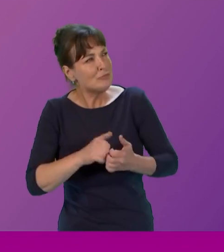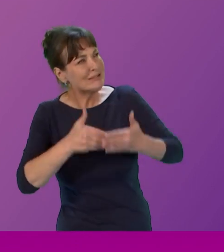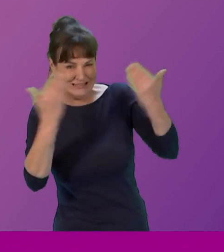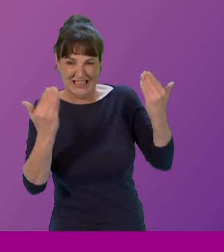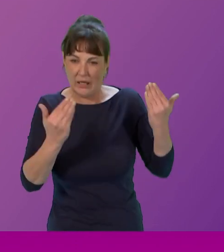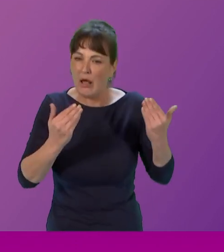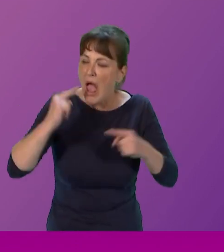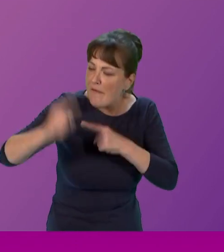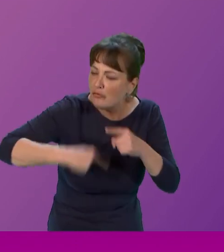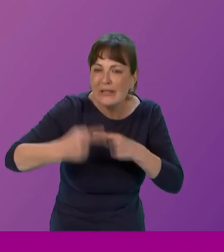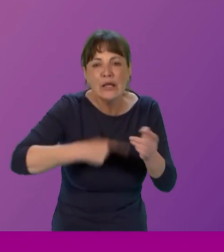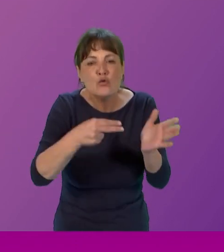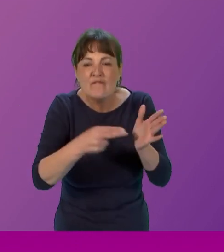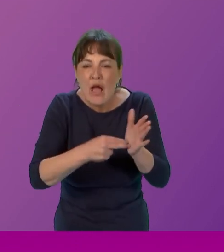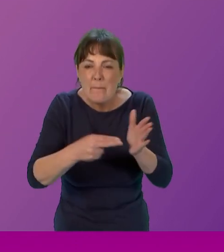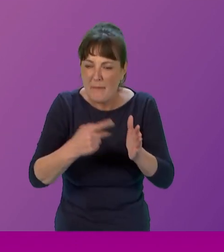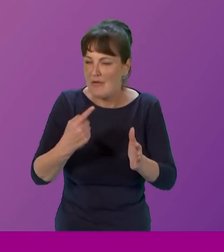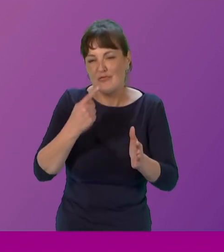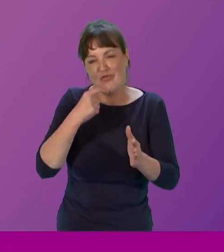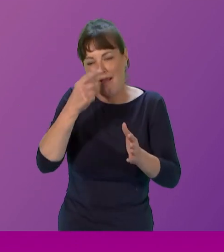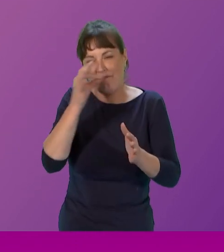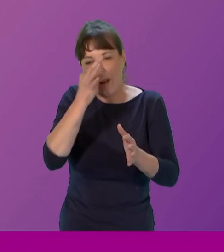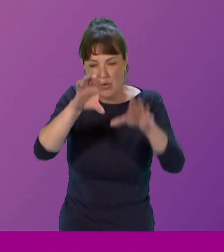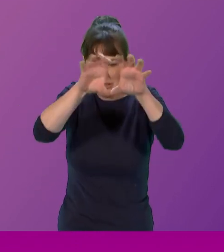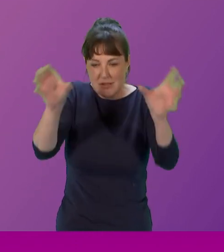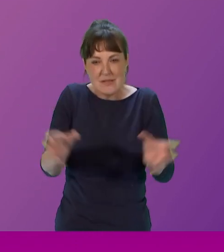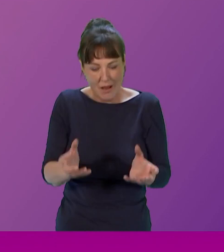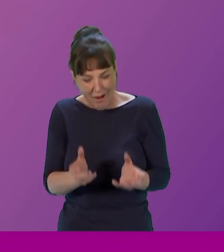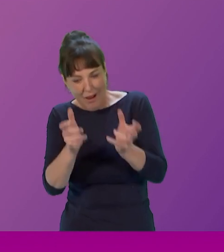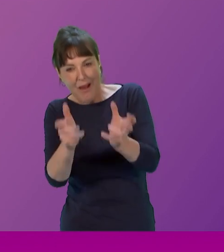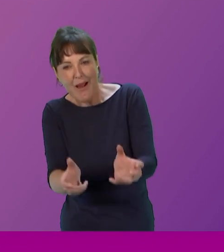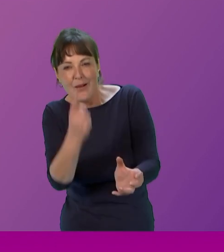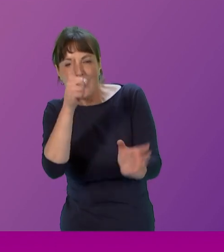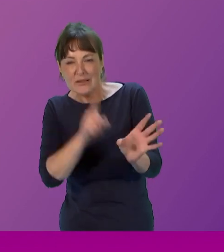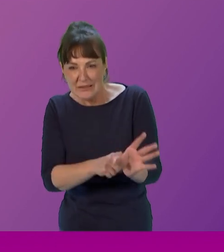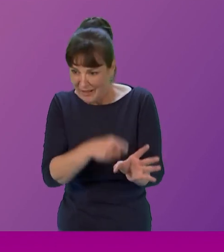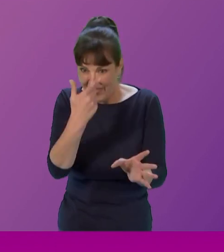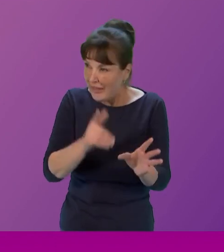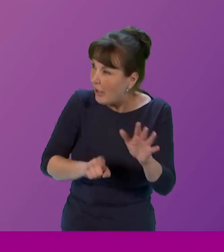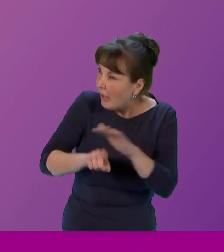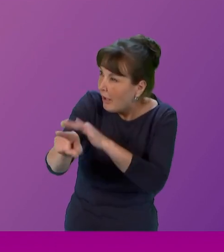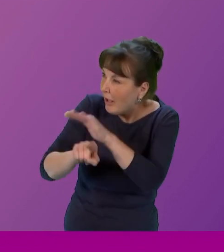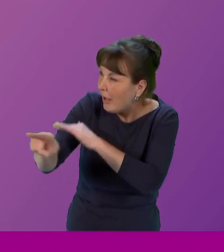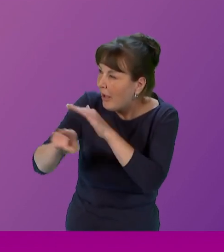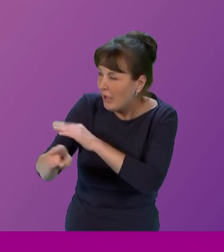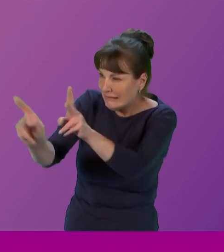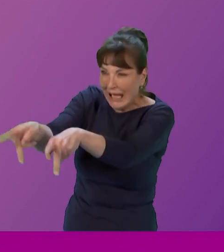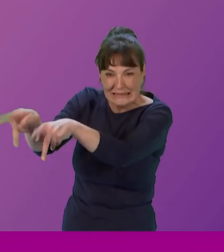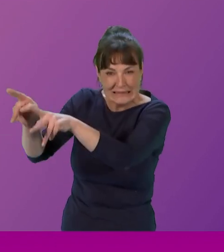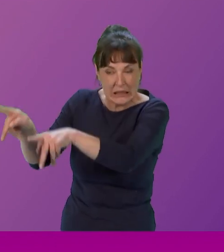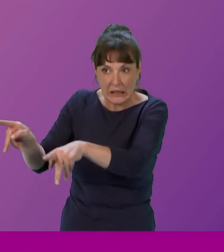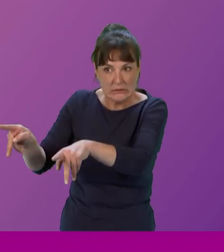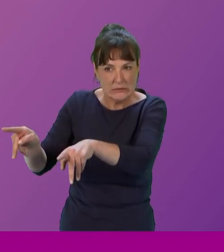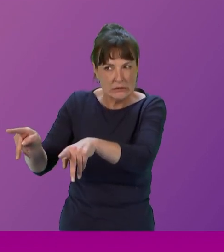men who perished far from home for reasons that sometimes they couldn't understand? And for some reason, we commemorate that with fly past